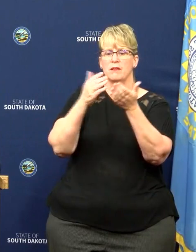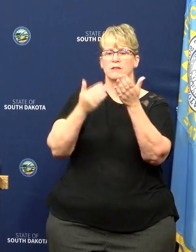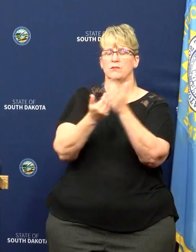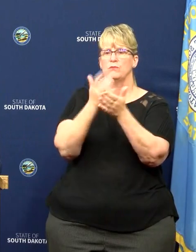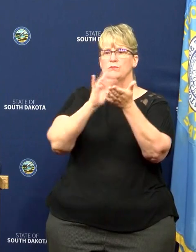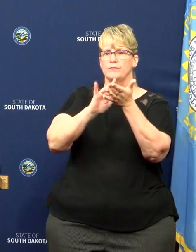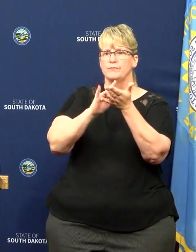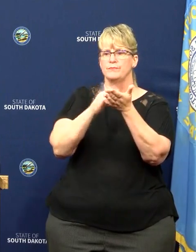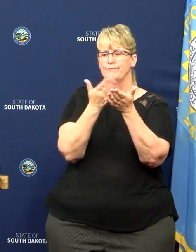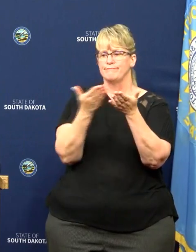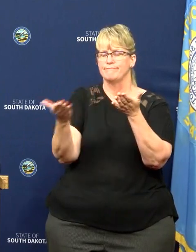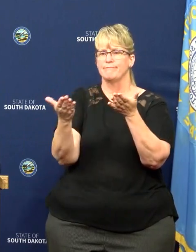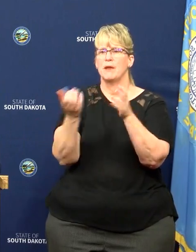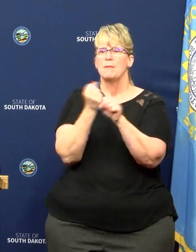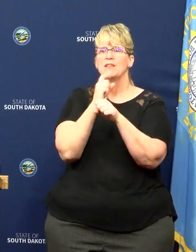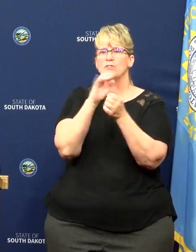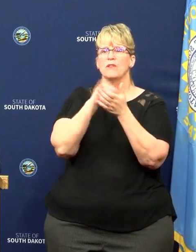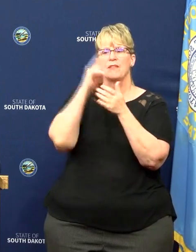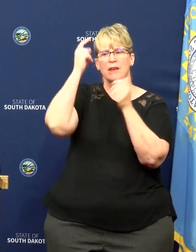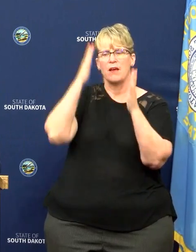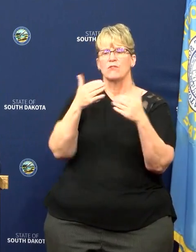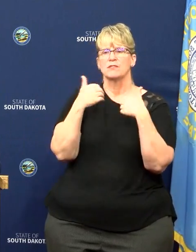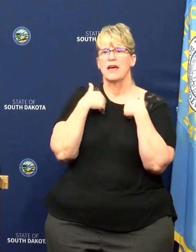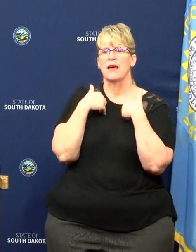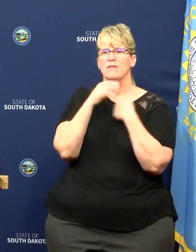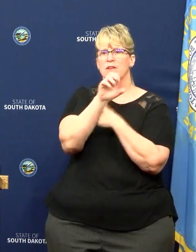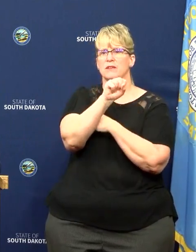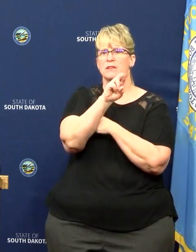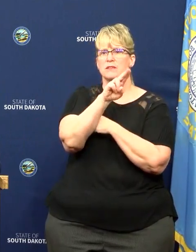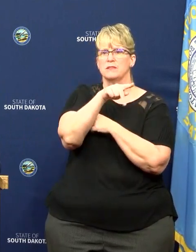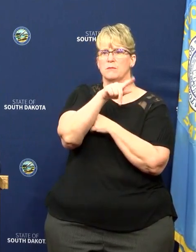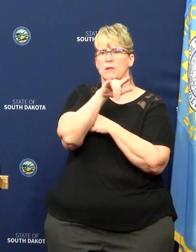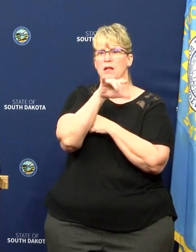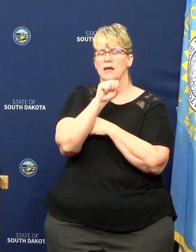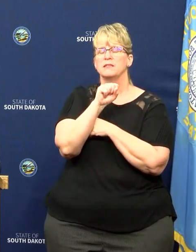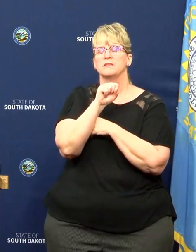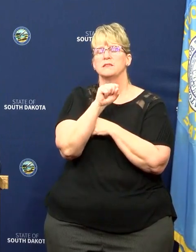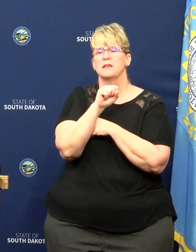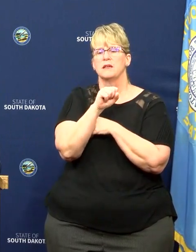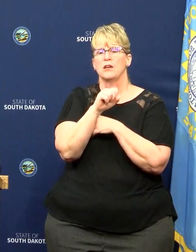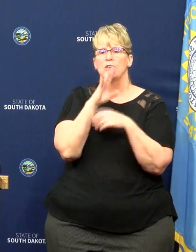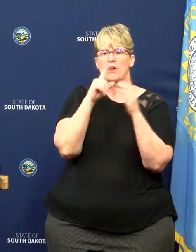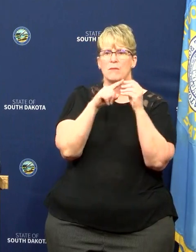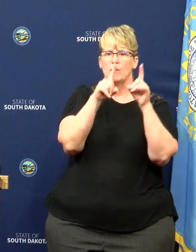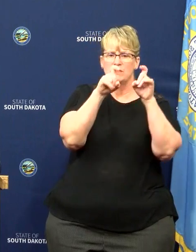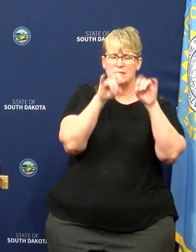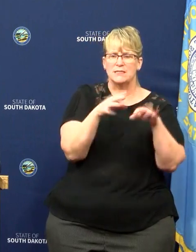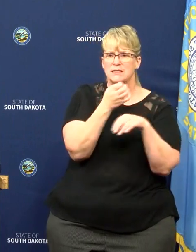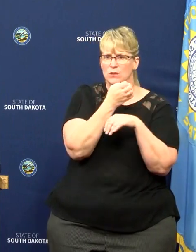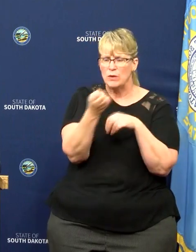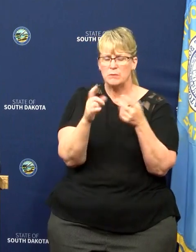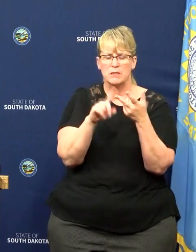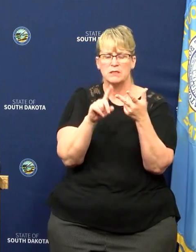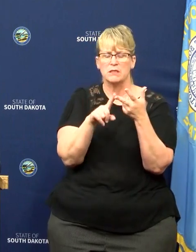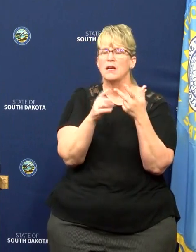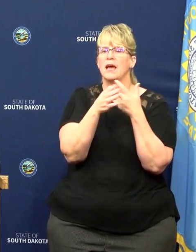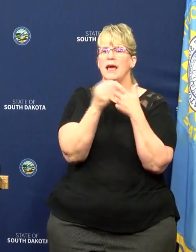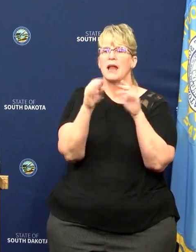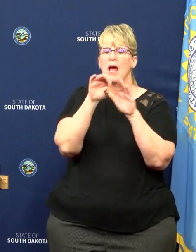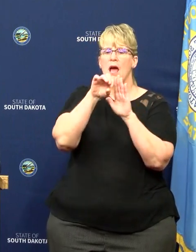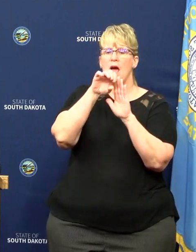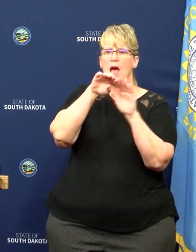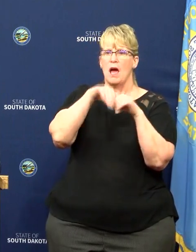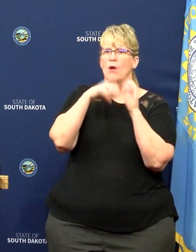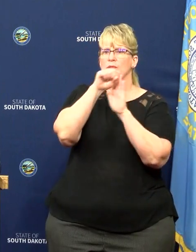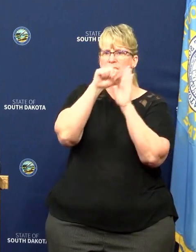making sure the governors had supplies, letting us know updates on testing equipment and also how states